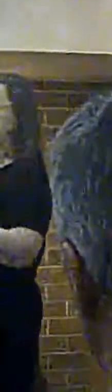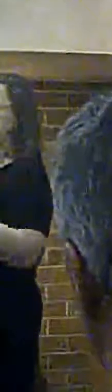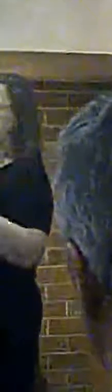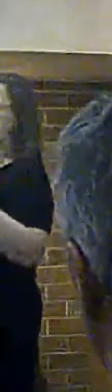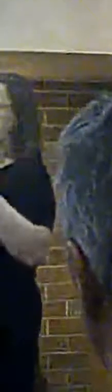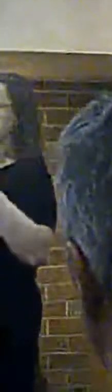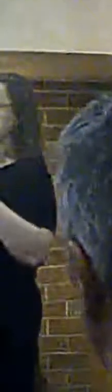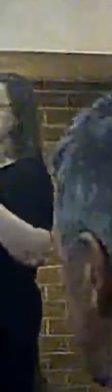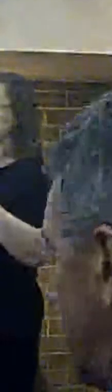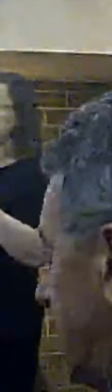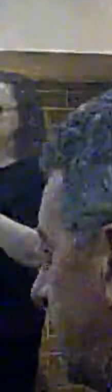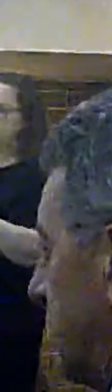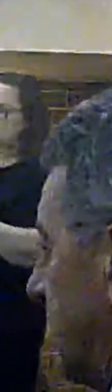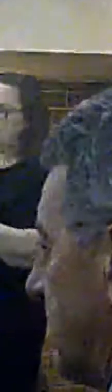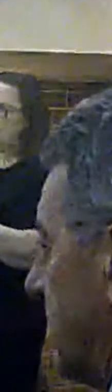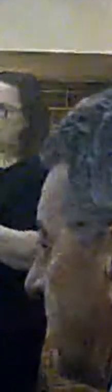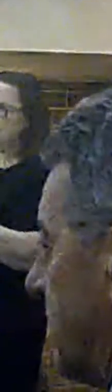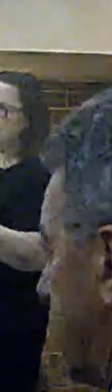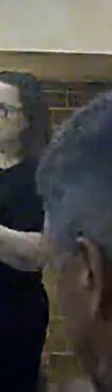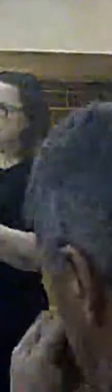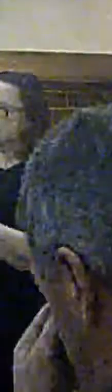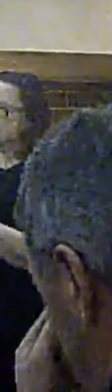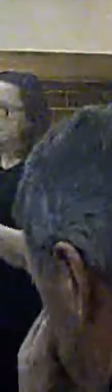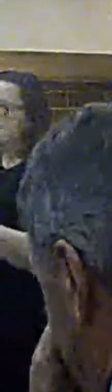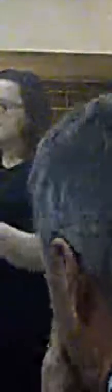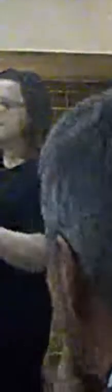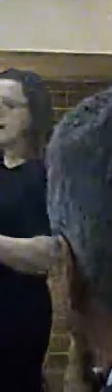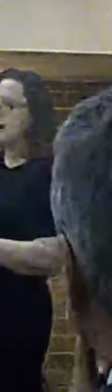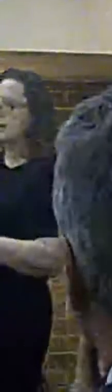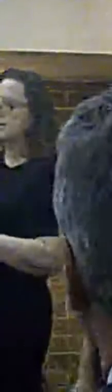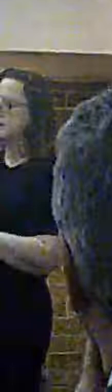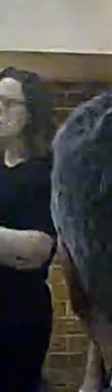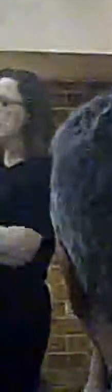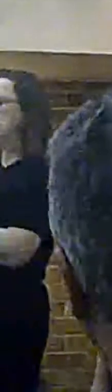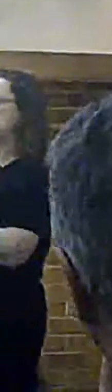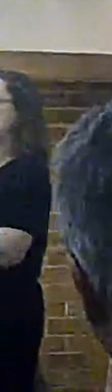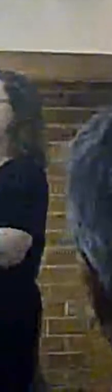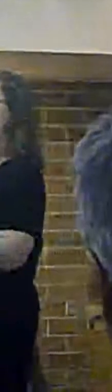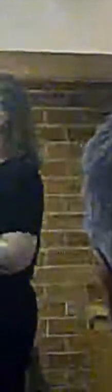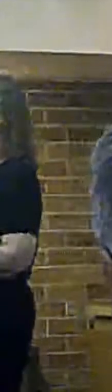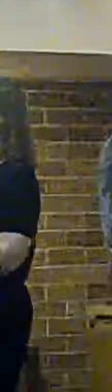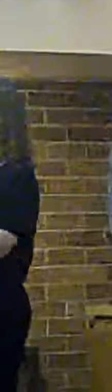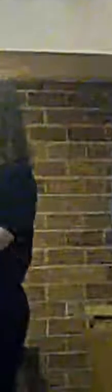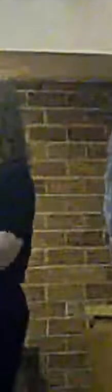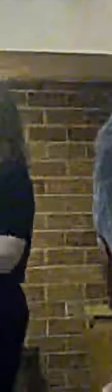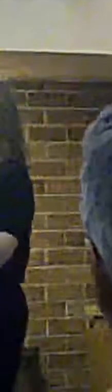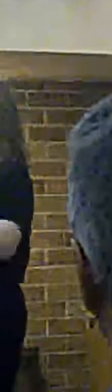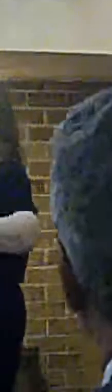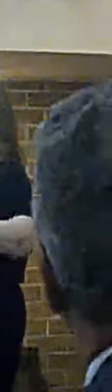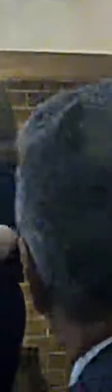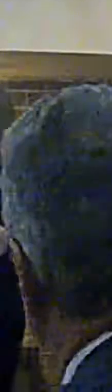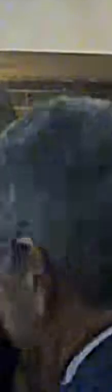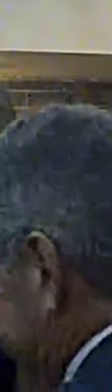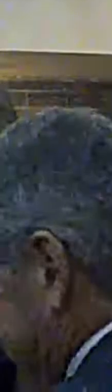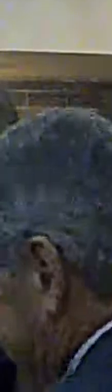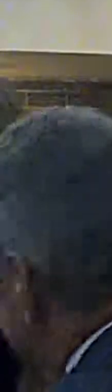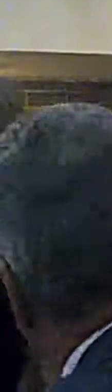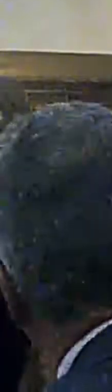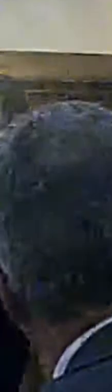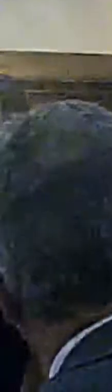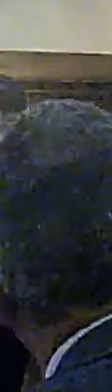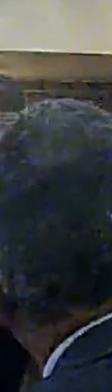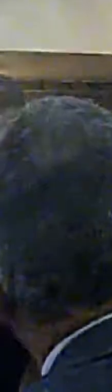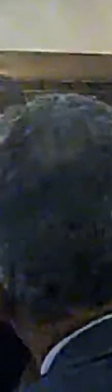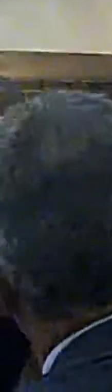in fires, but in road traffic collisions. That is the most up-to-date research. And Mark may well refer to that if he comes up to speak.